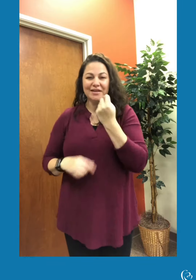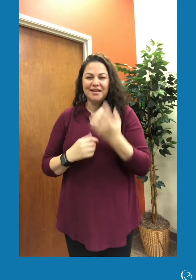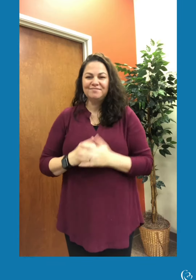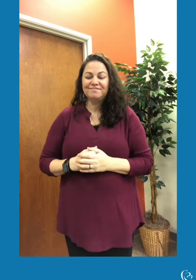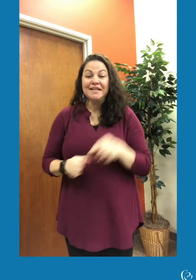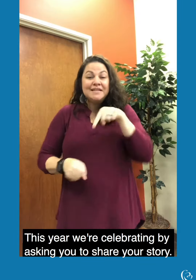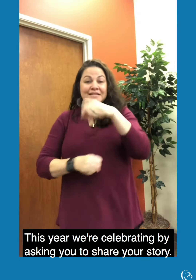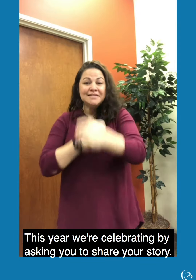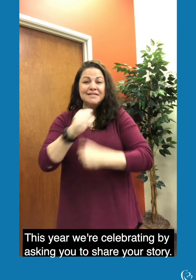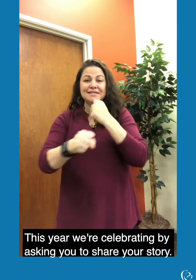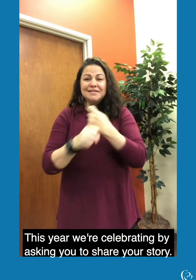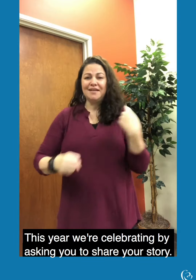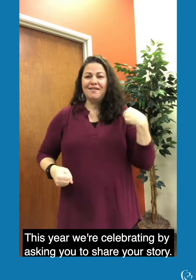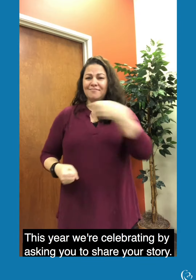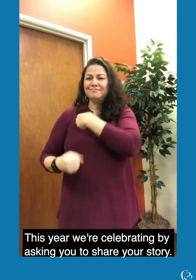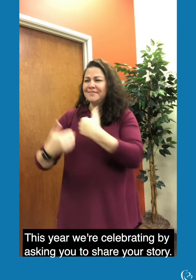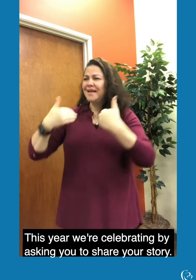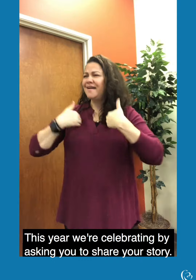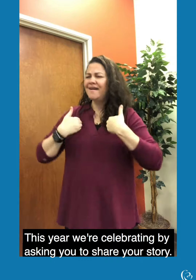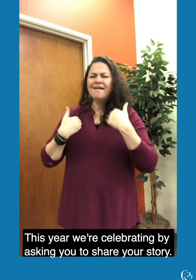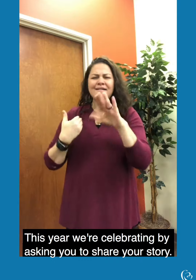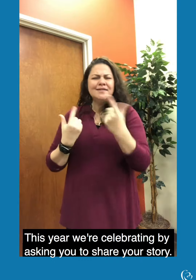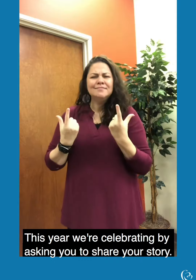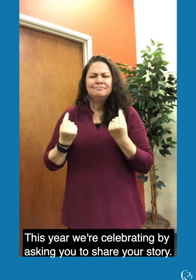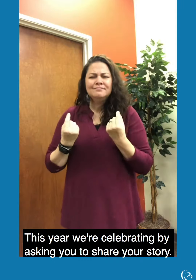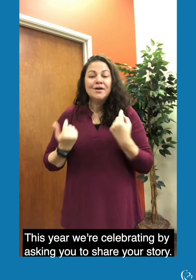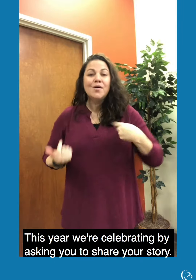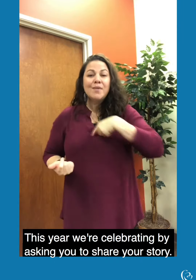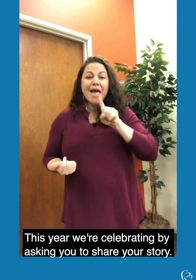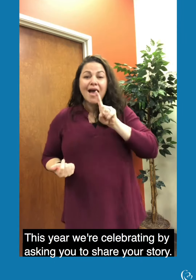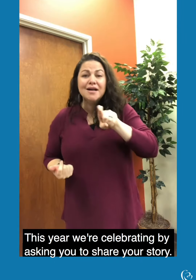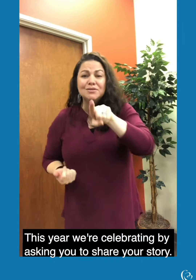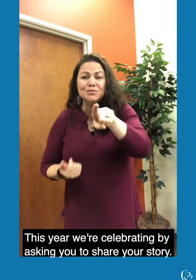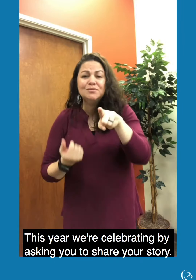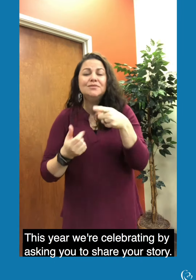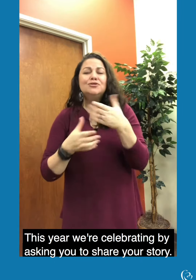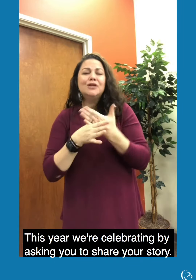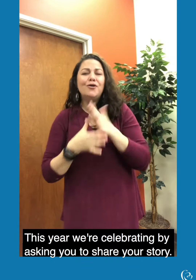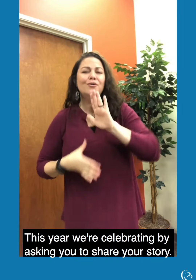This year, we're celebrating by by asking you to share your story.